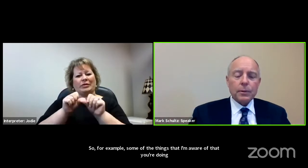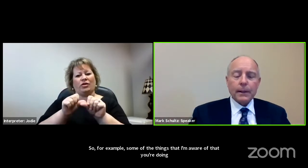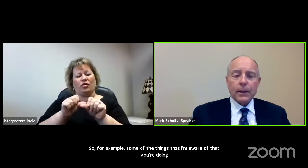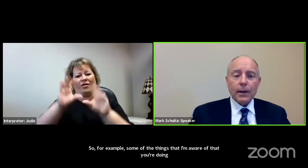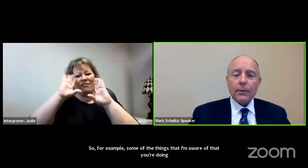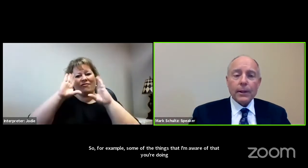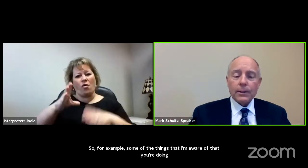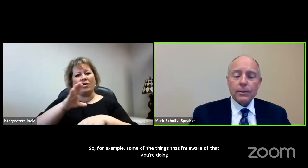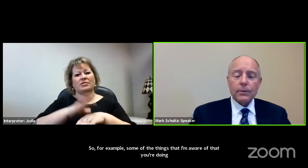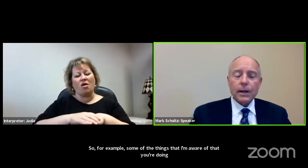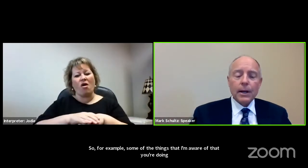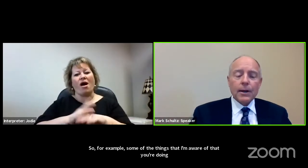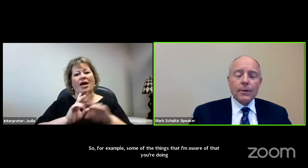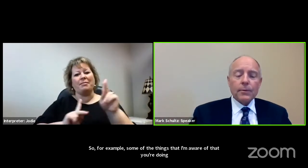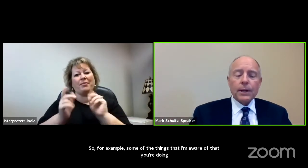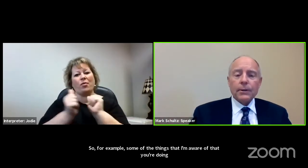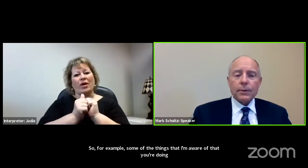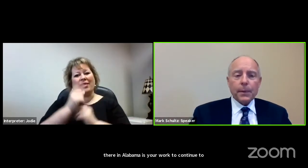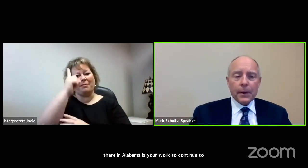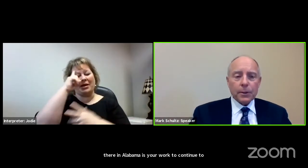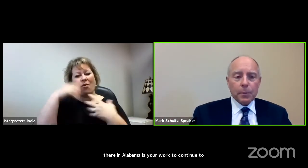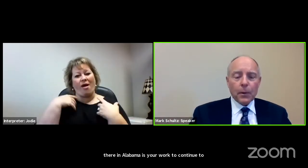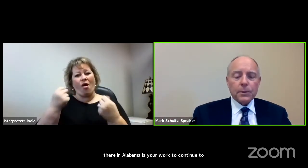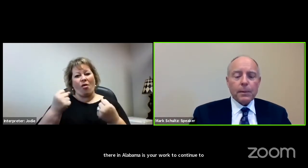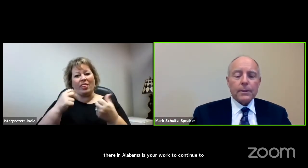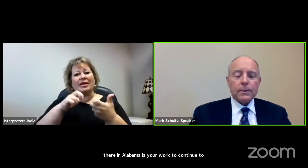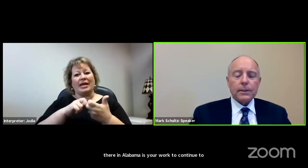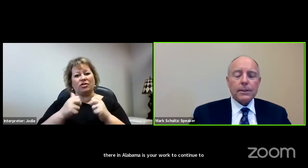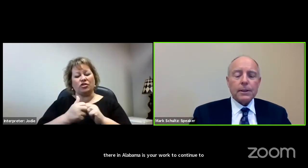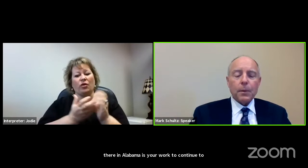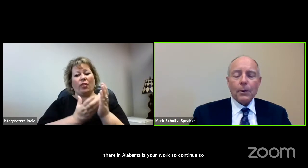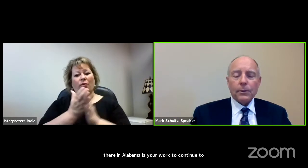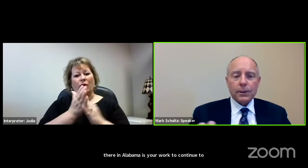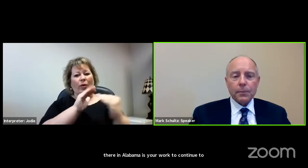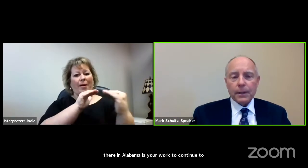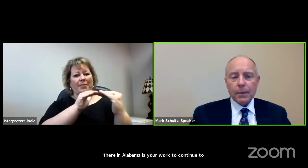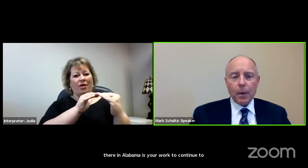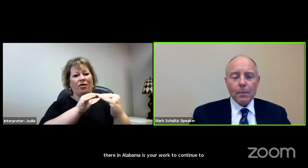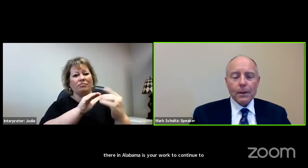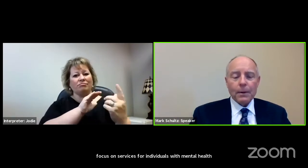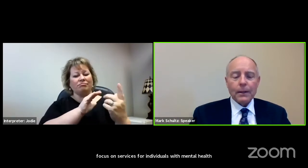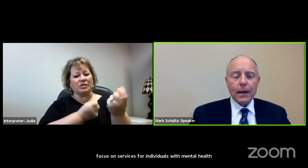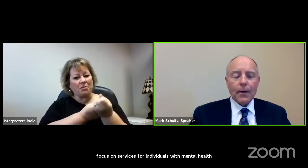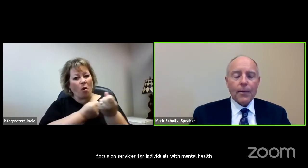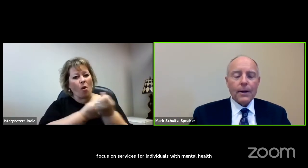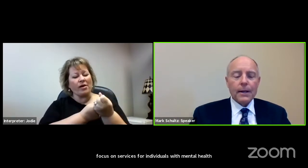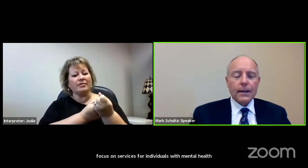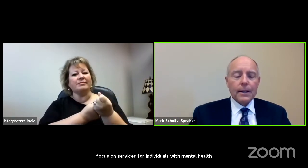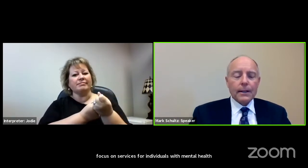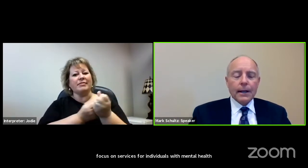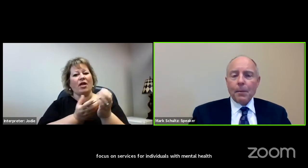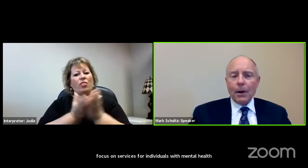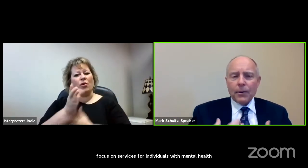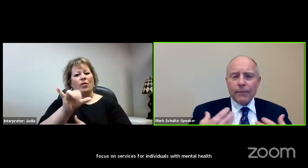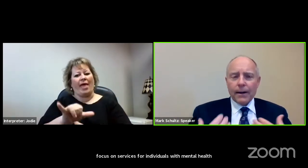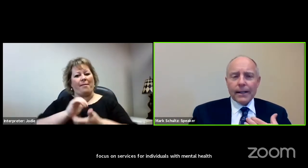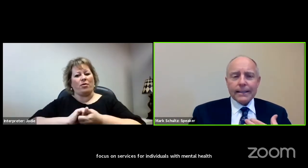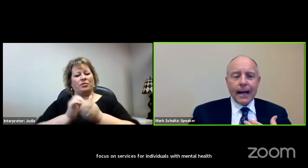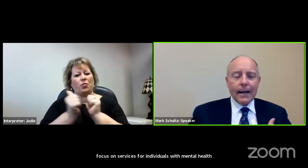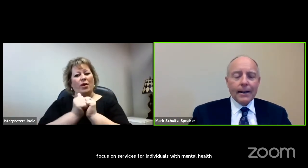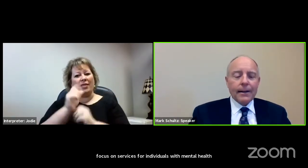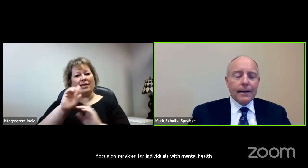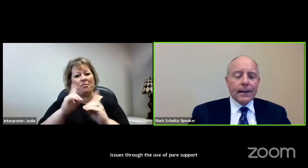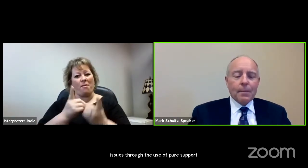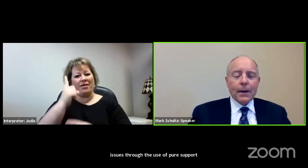individuals with mental health issues through the use of peer support specialists in a partnership with the Department of Mental Health. I'm also